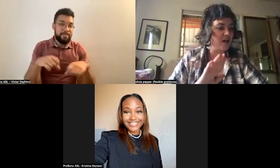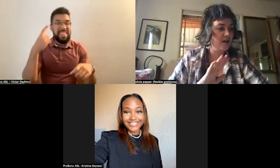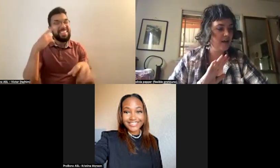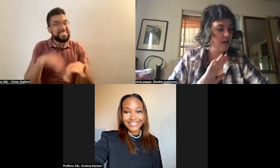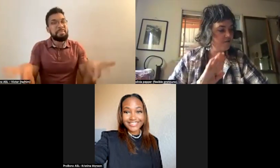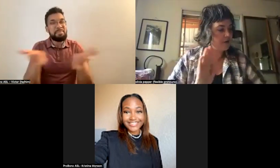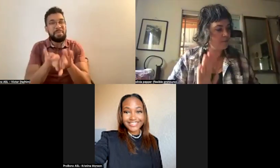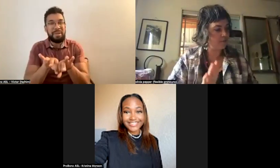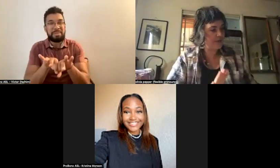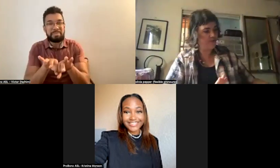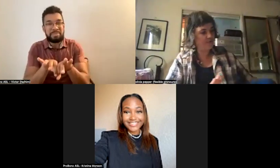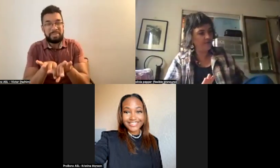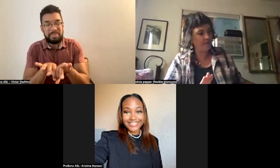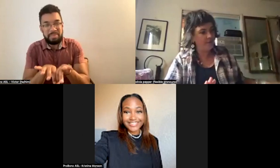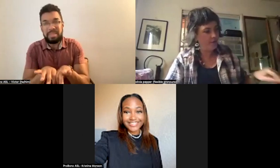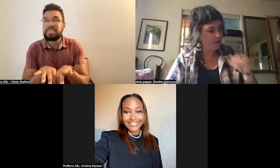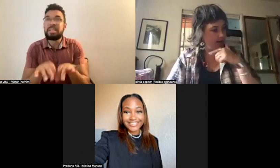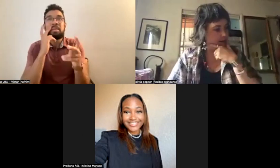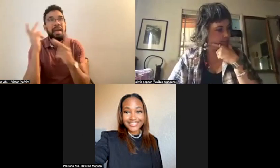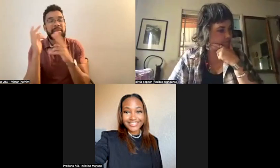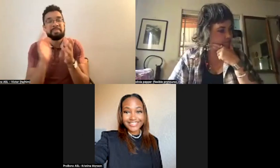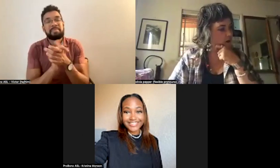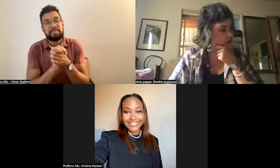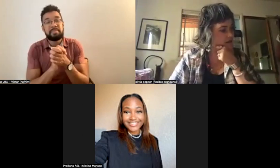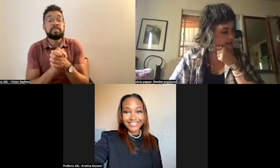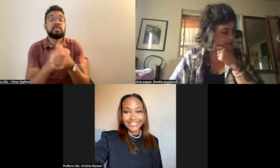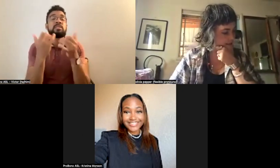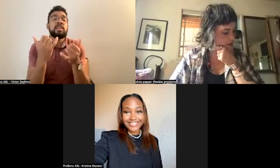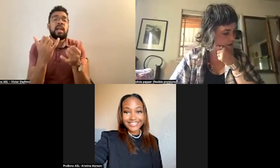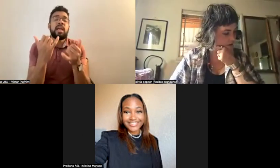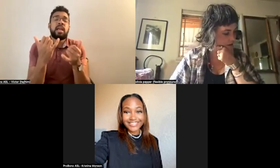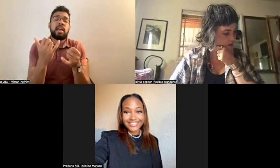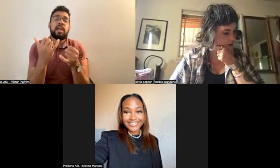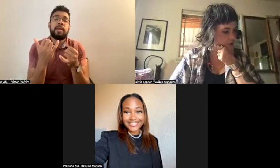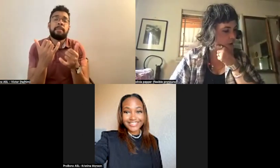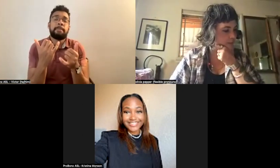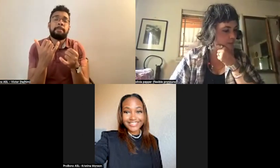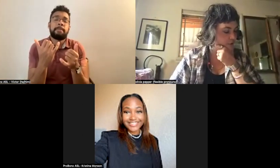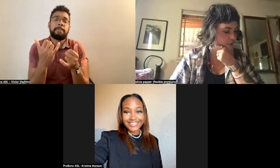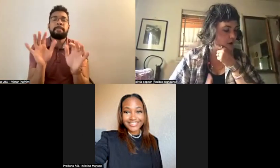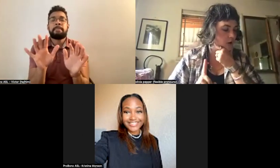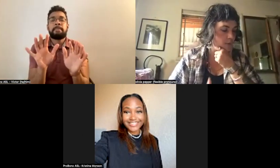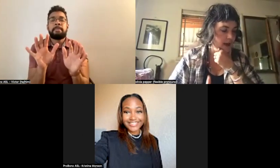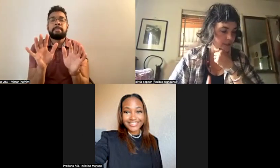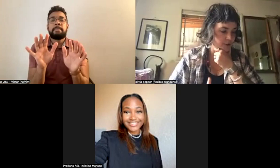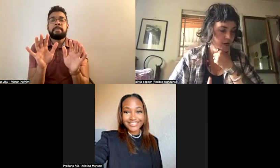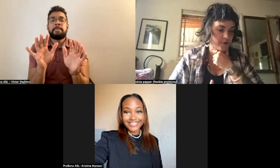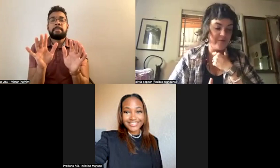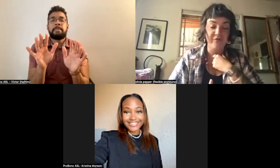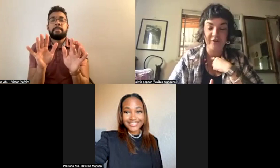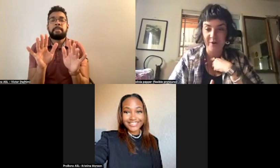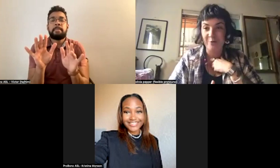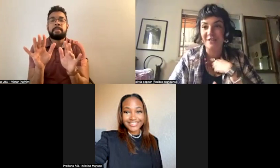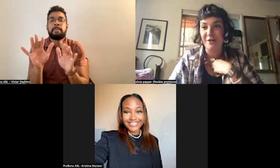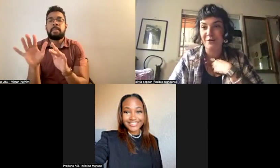take a, a very brief. Um, well, let's see. No, I'm going to move. I'll come back to another